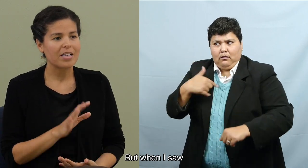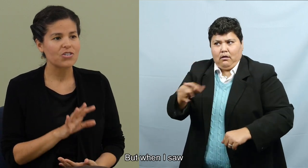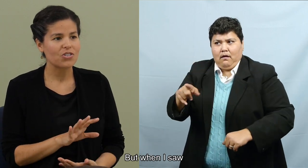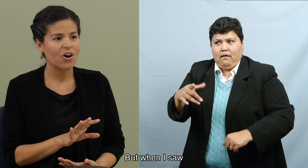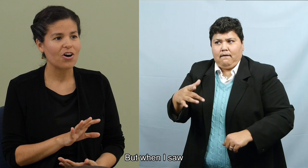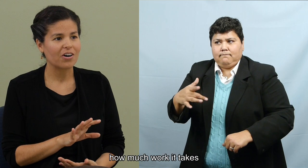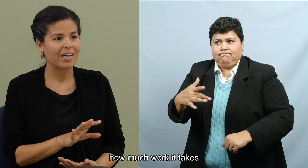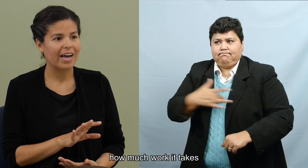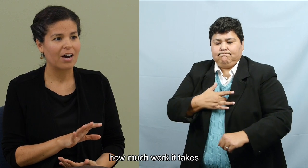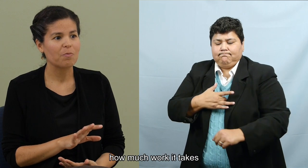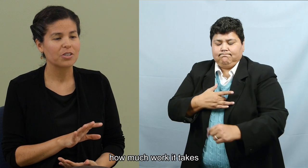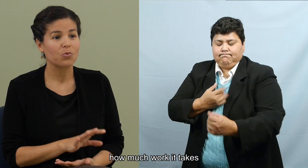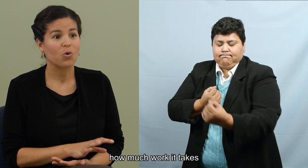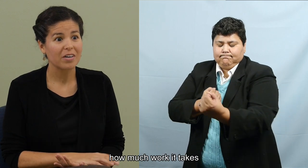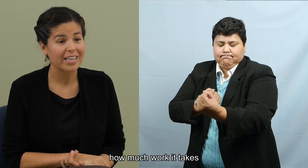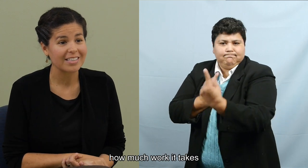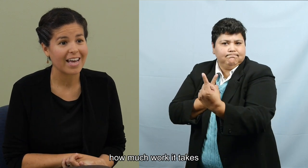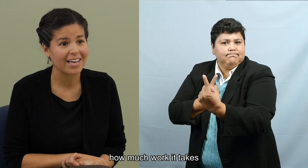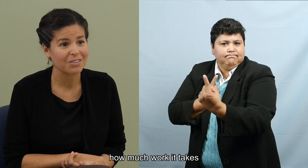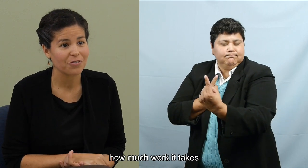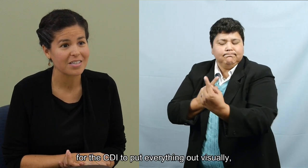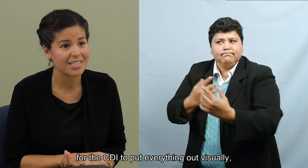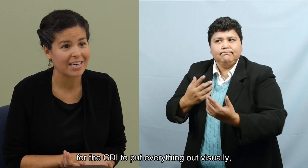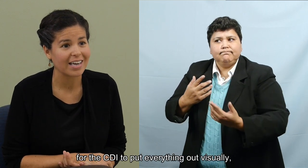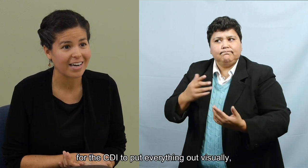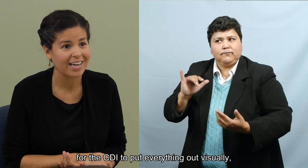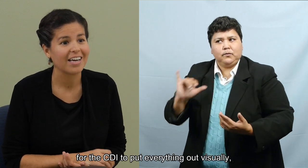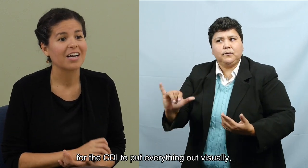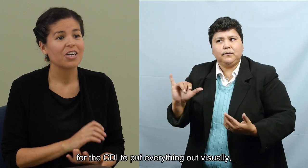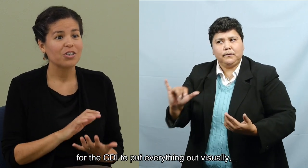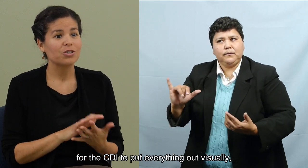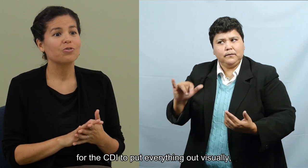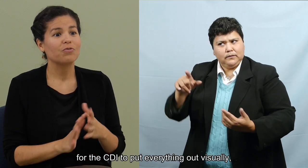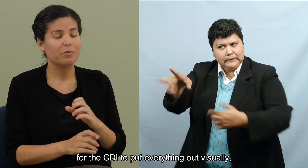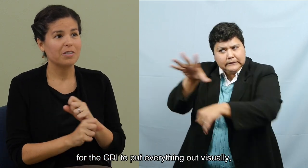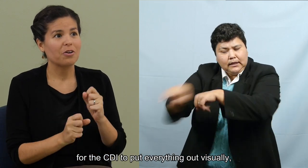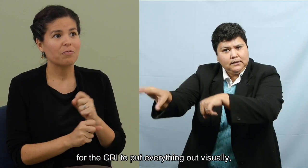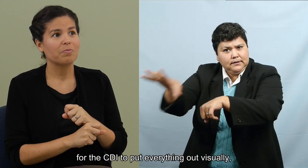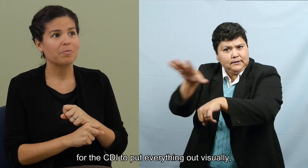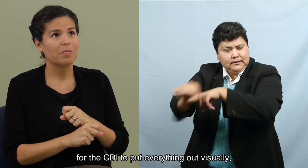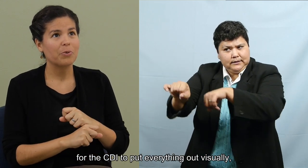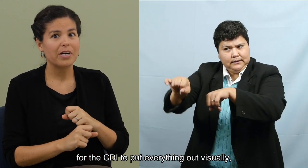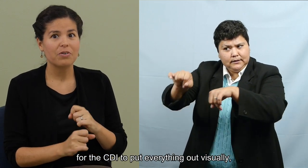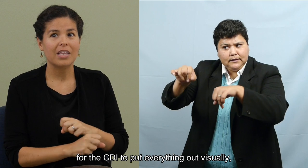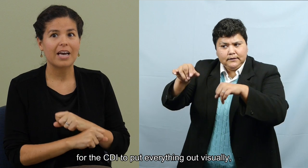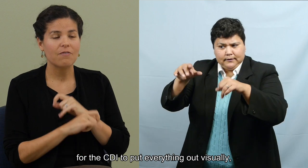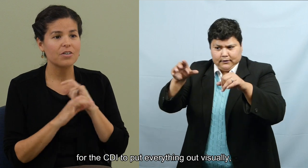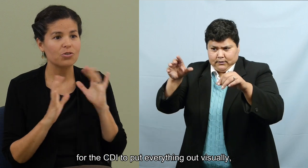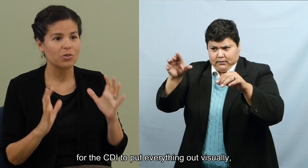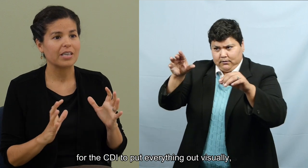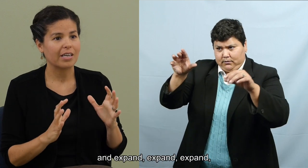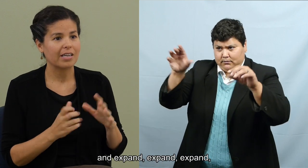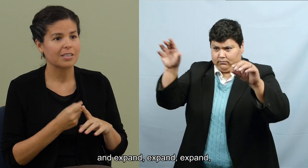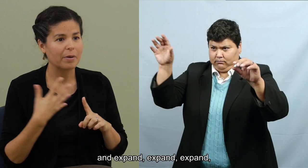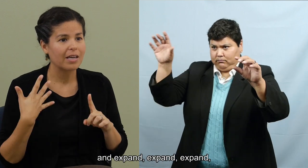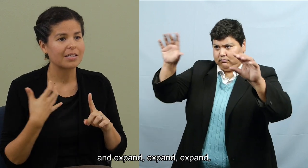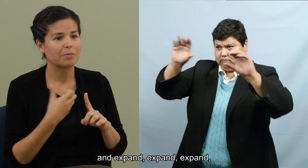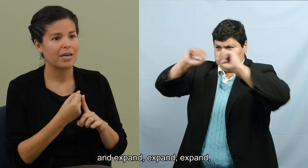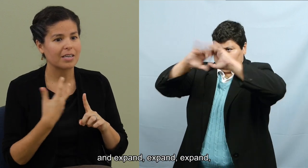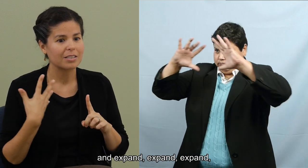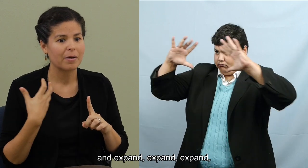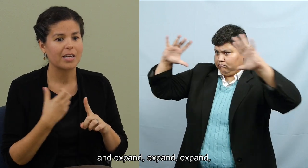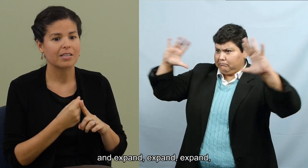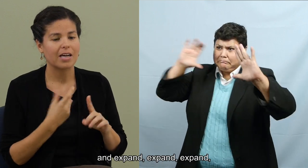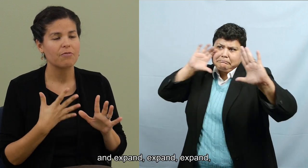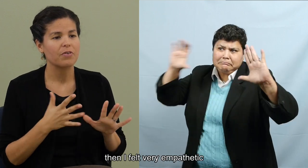But when I saw how much work it takes for the CDI to put everything out visually and expand,